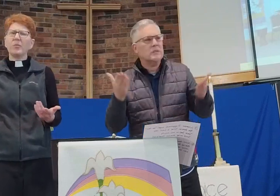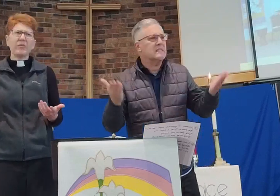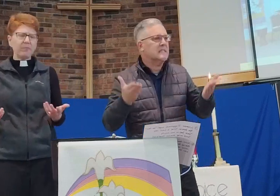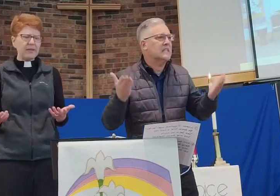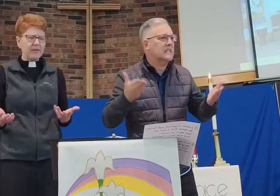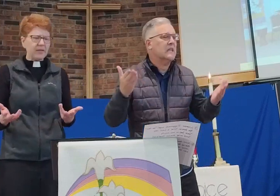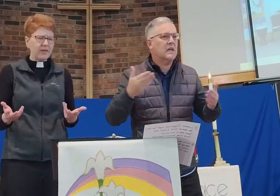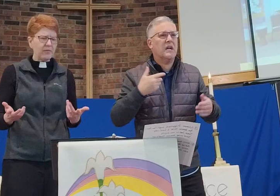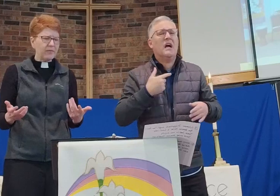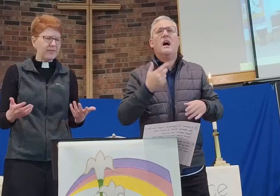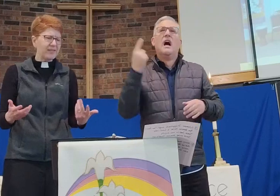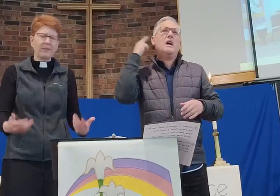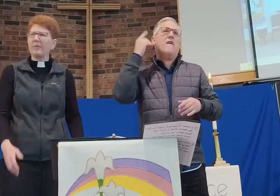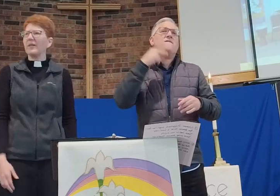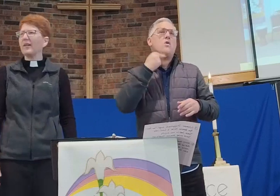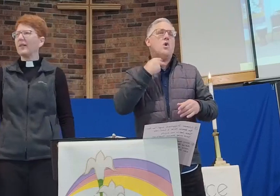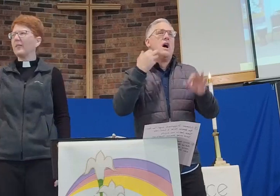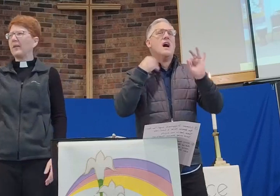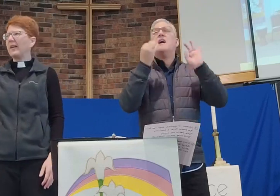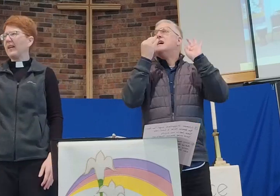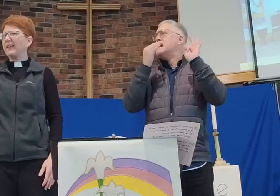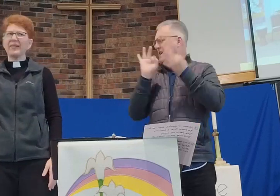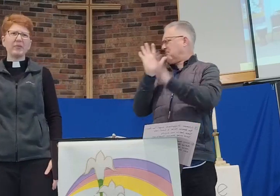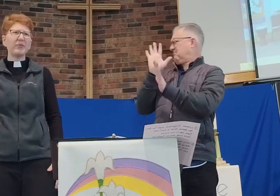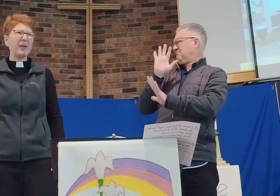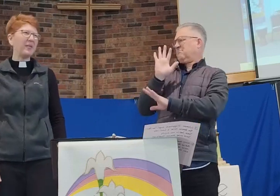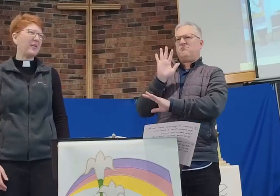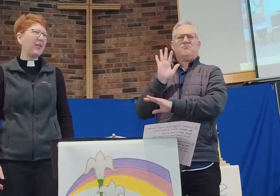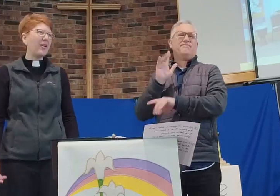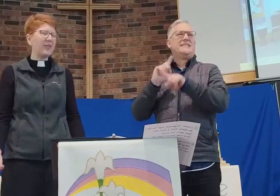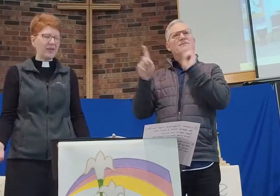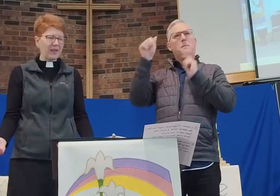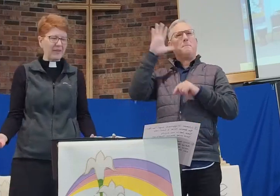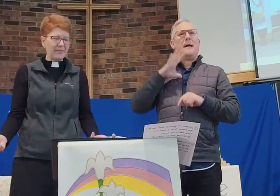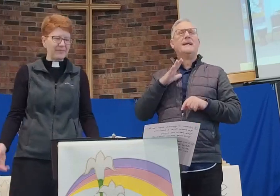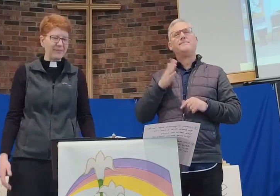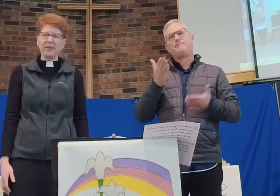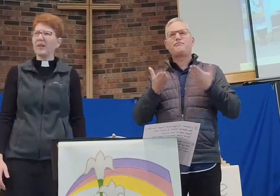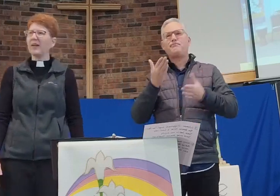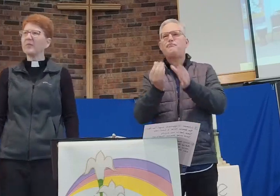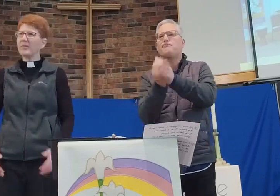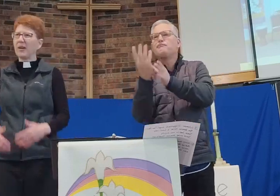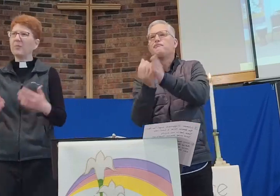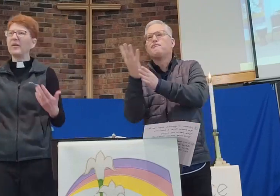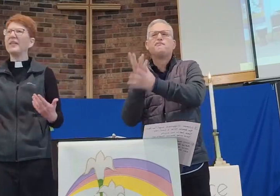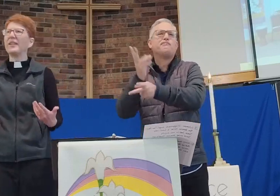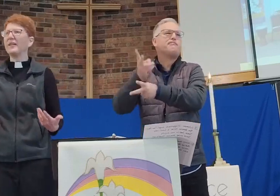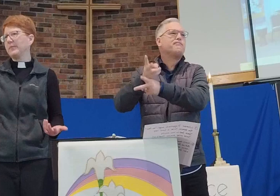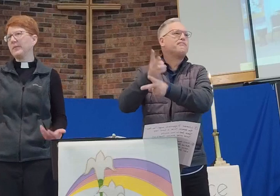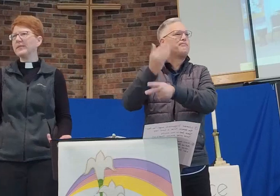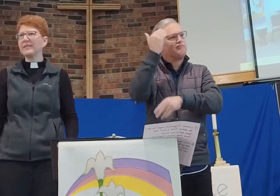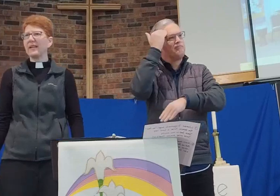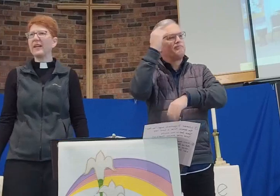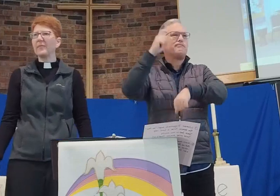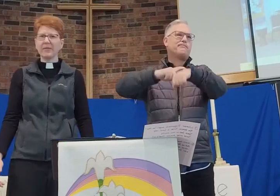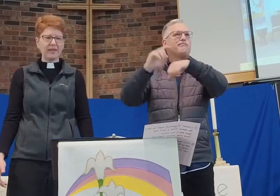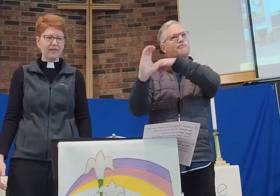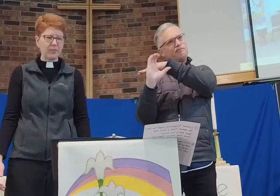wasn't Peter, it was some other man. I guess it was probably the gardener. mean, the dawn was now breaking. It was time to get to